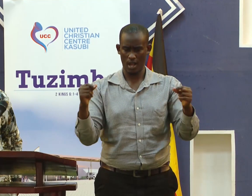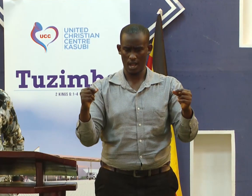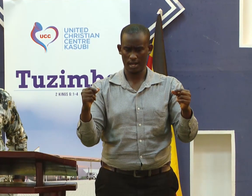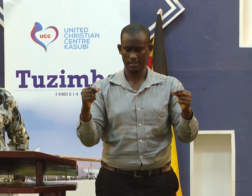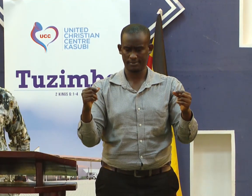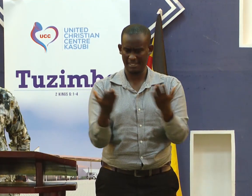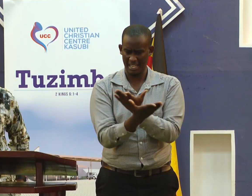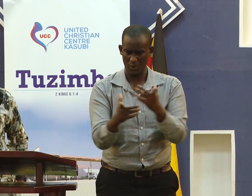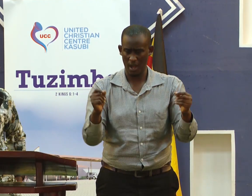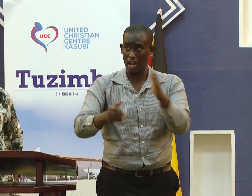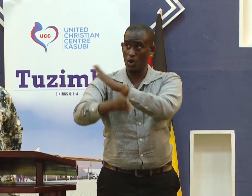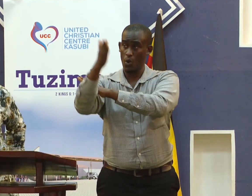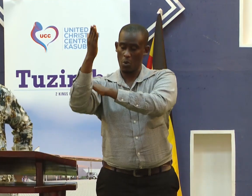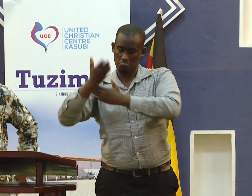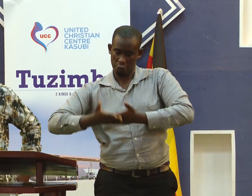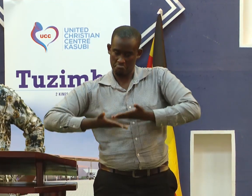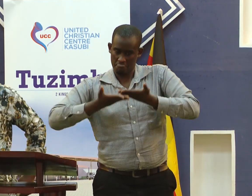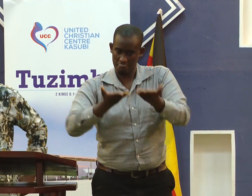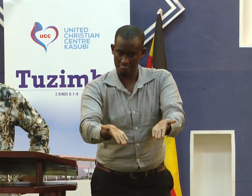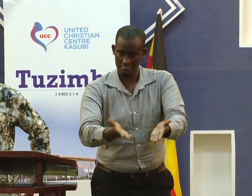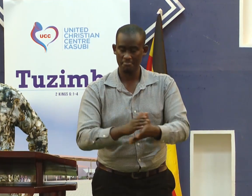Every word that the Lord has made.